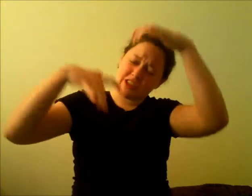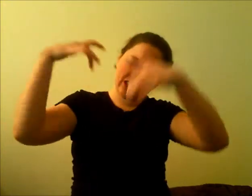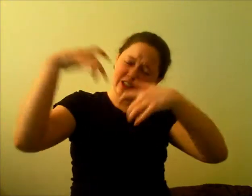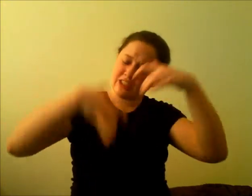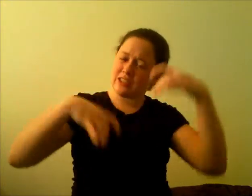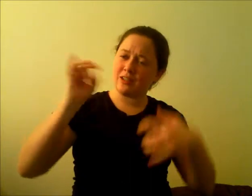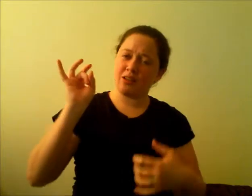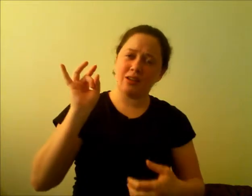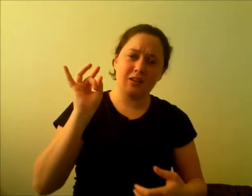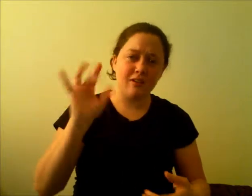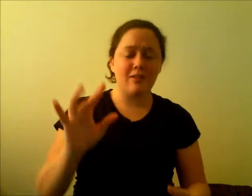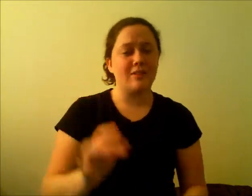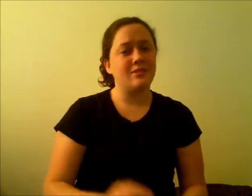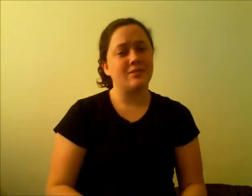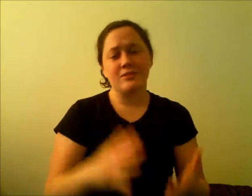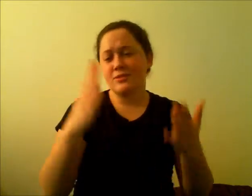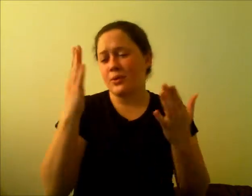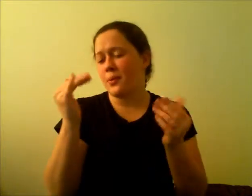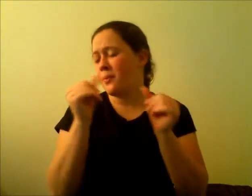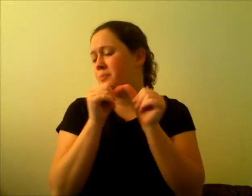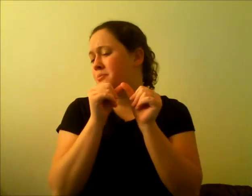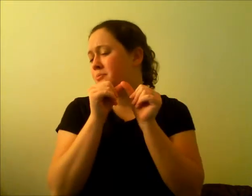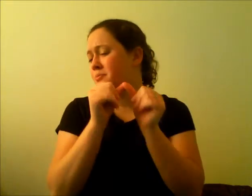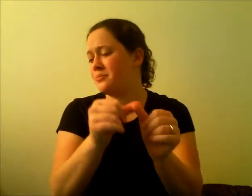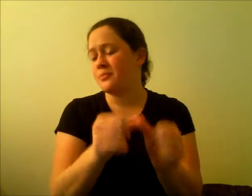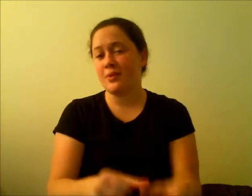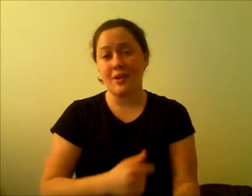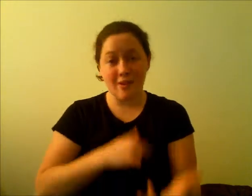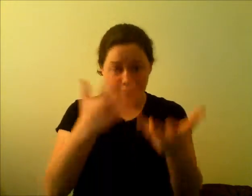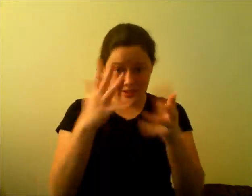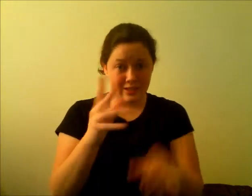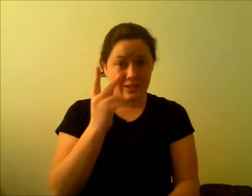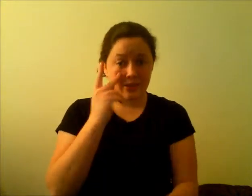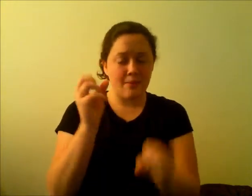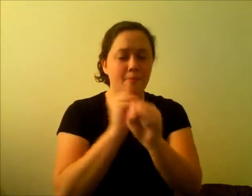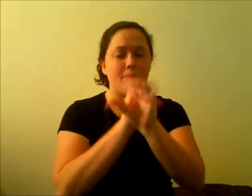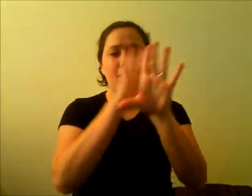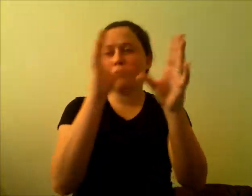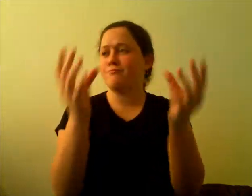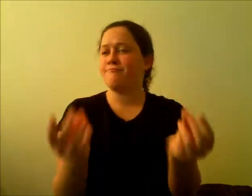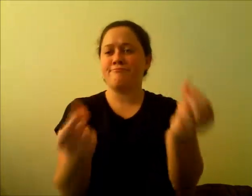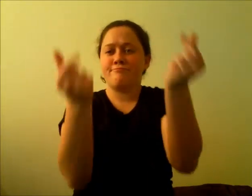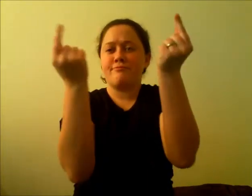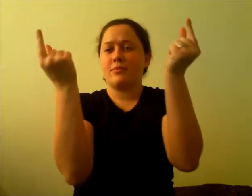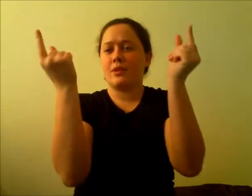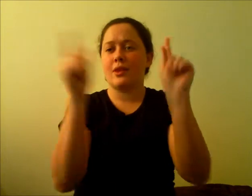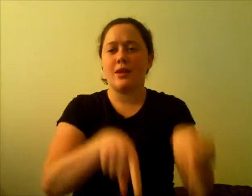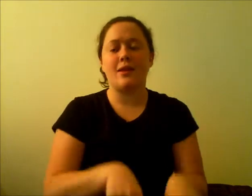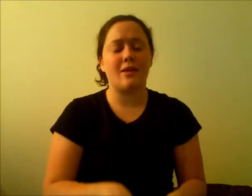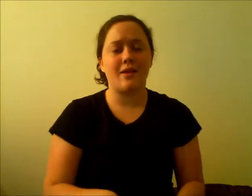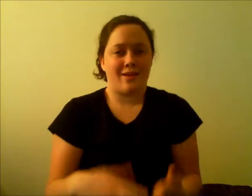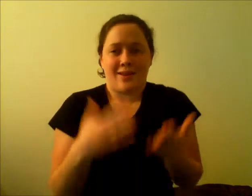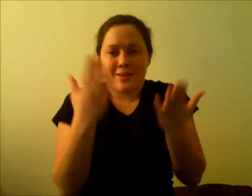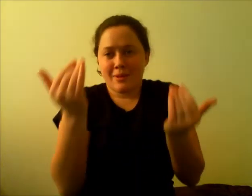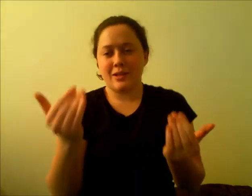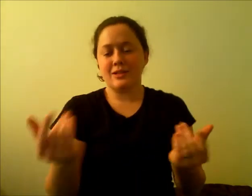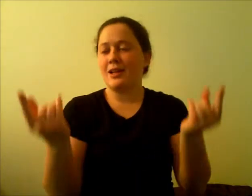is falling When I've seen miracles just happen